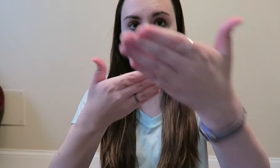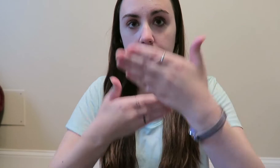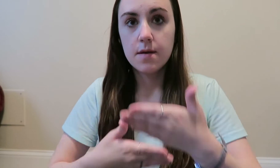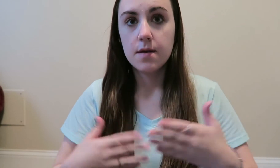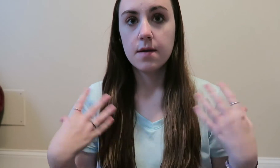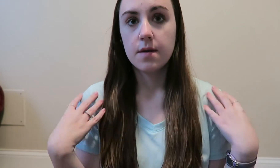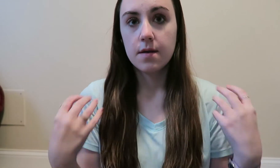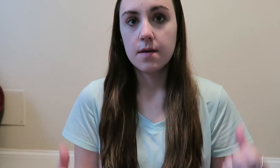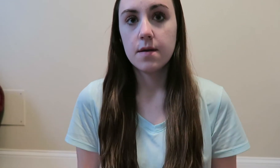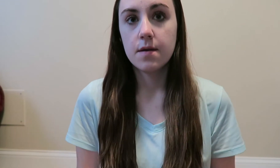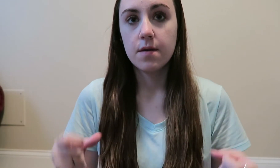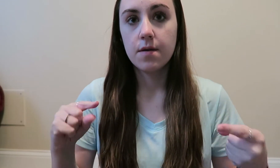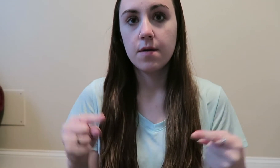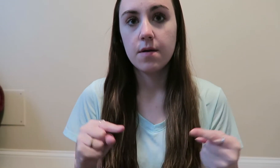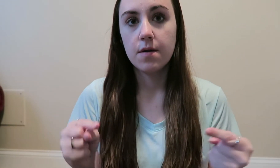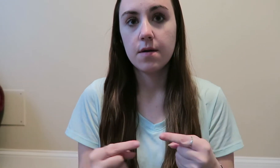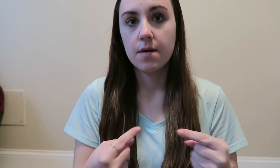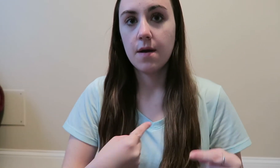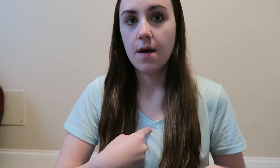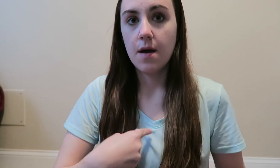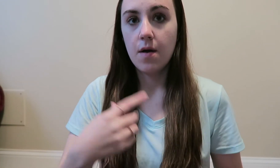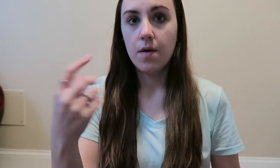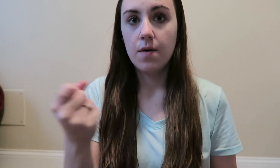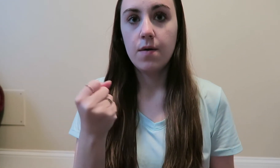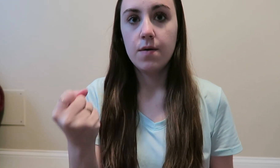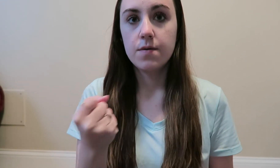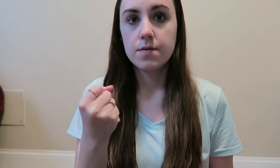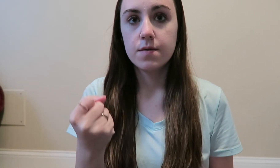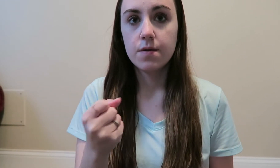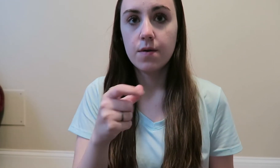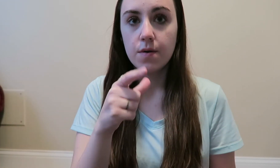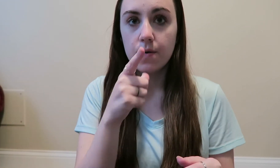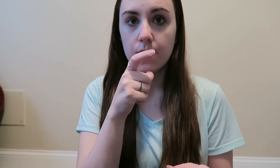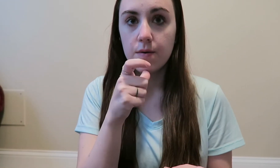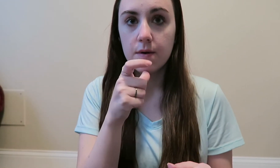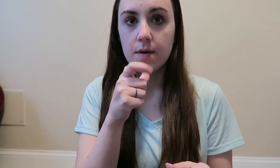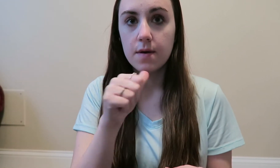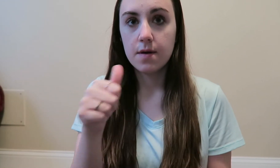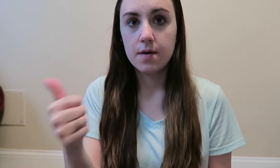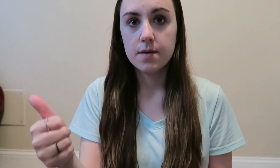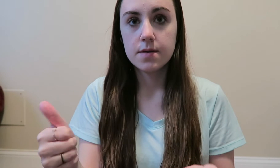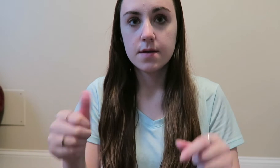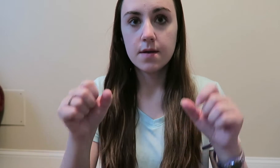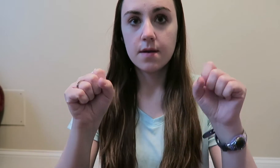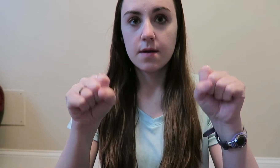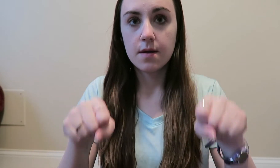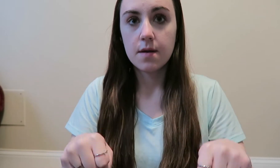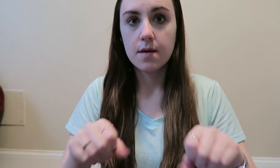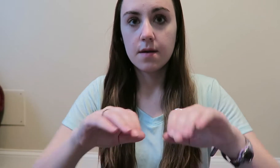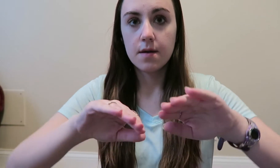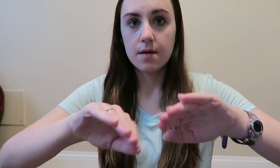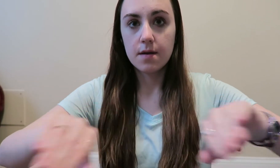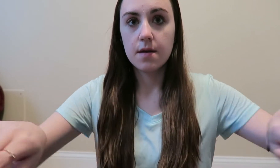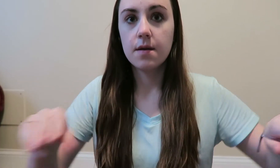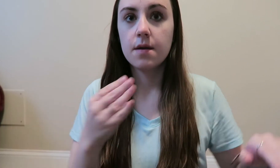the healing to the hurt i hold who else could part the waters